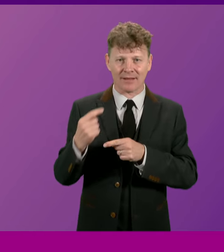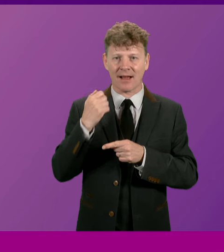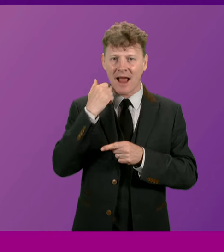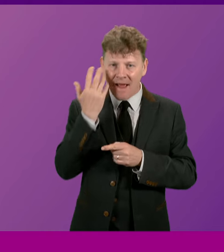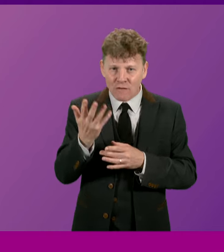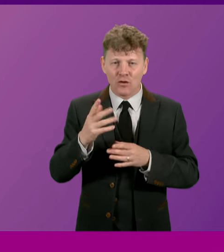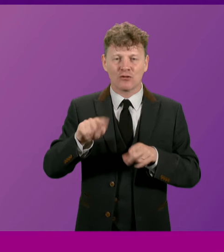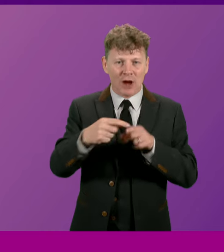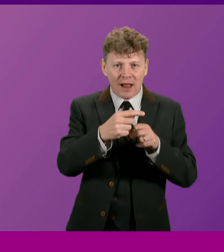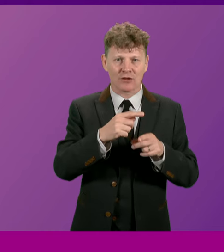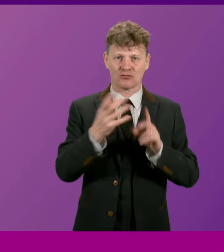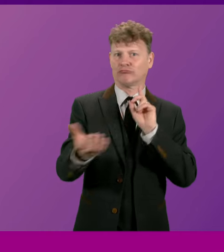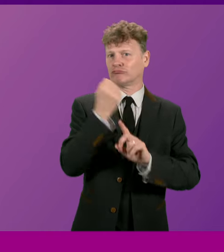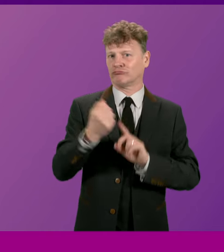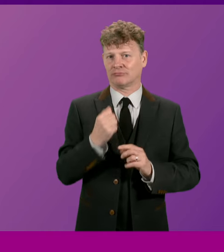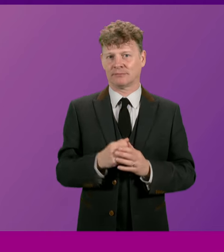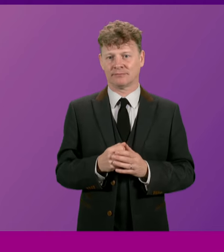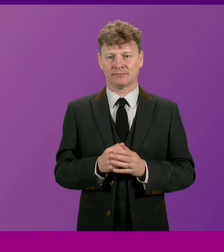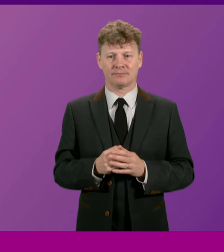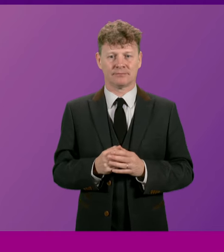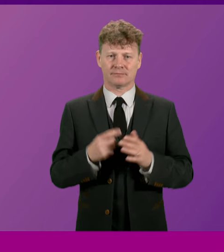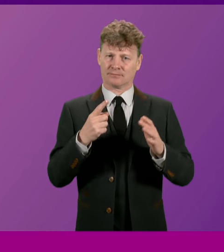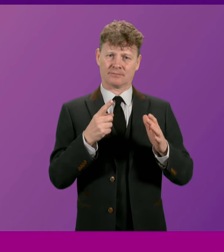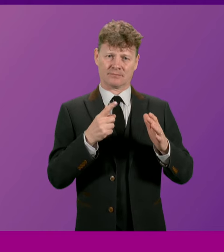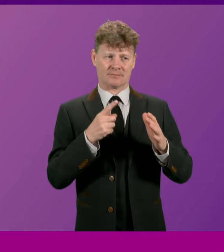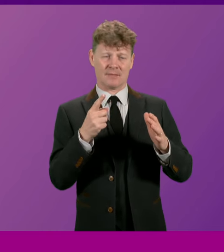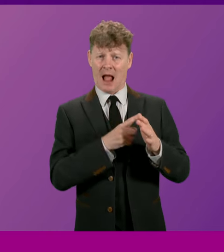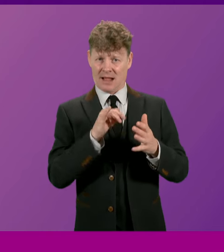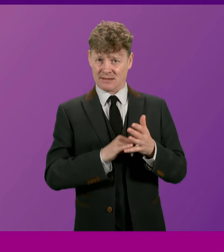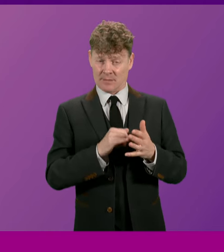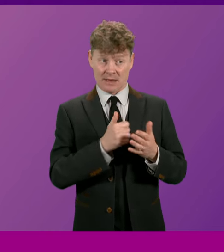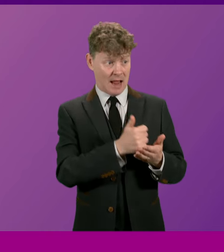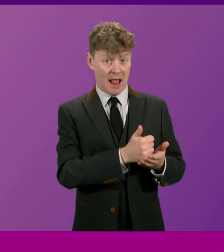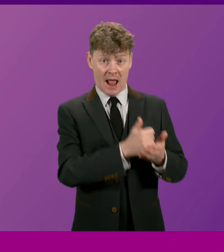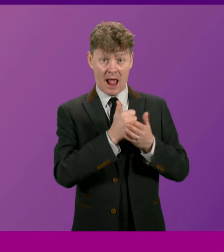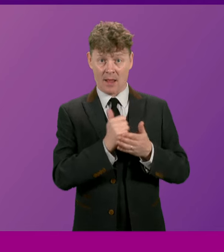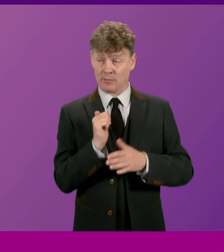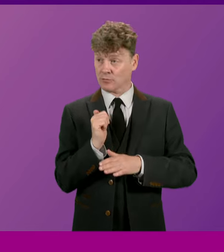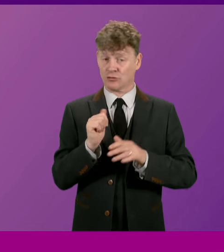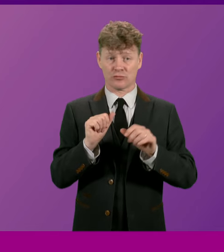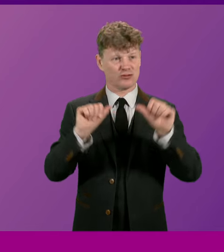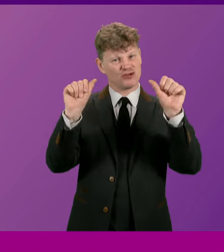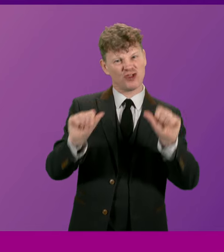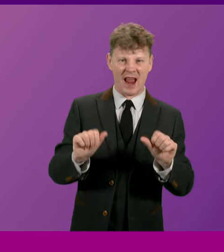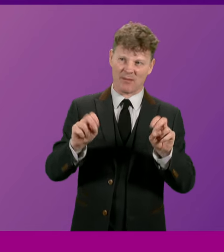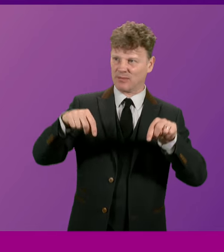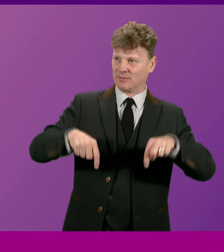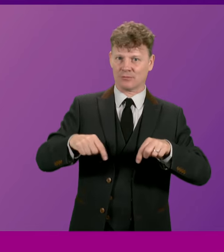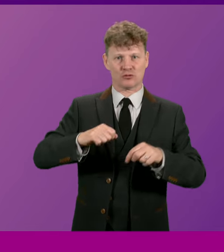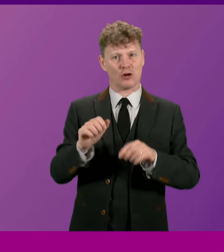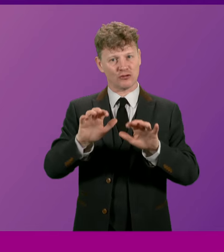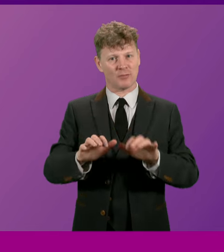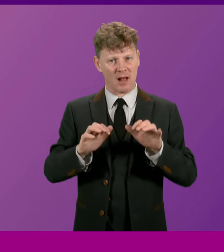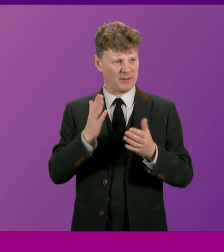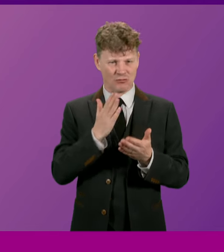and every triumph. Alex did not just help shape this institution, he forged its